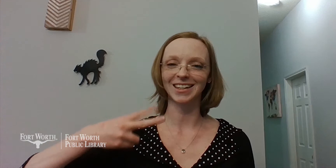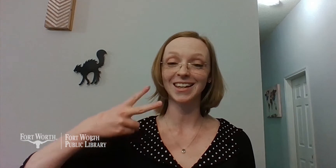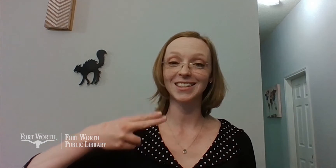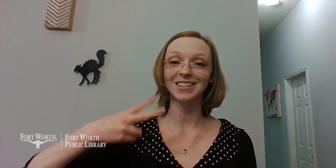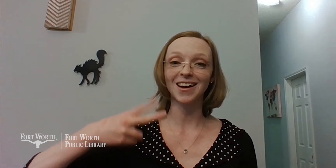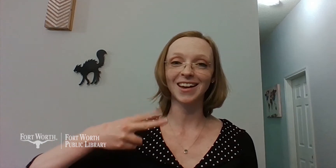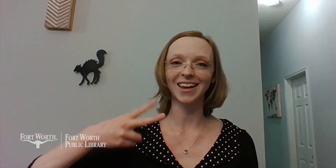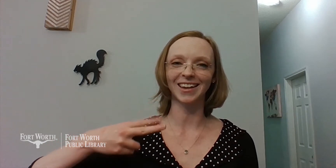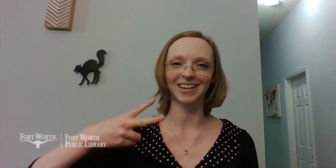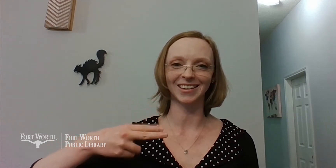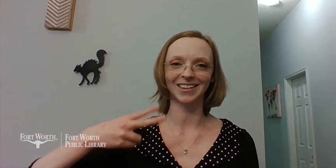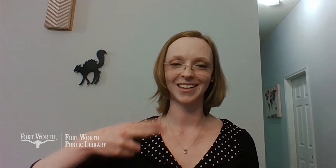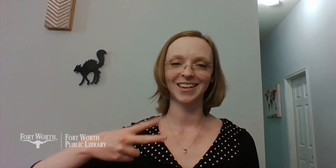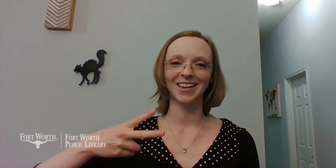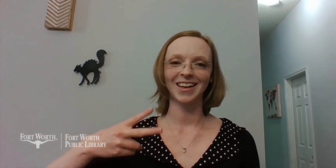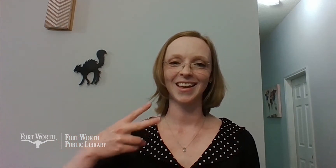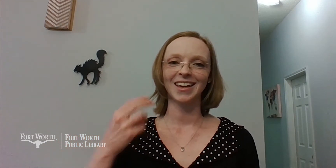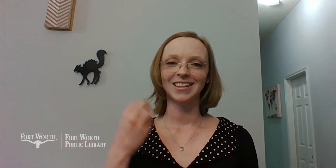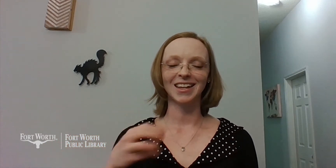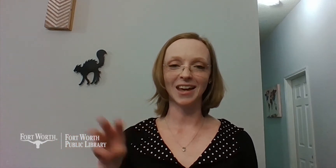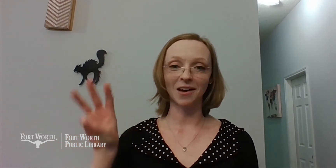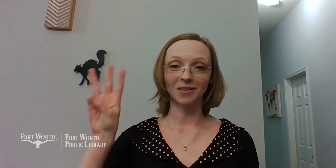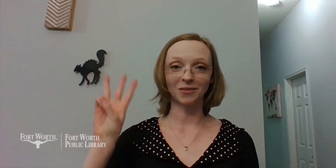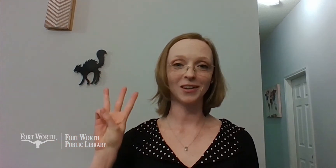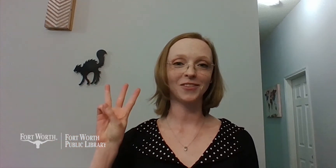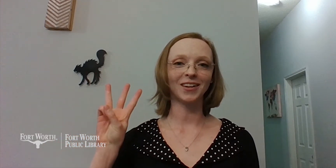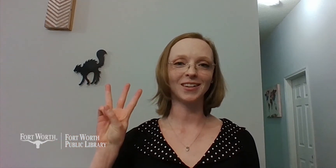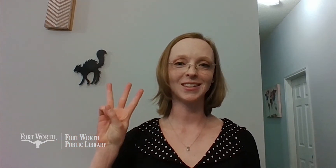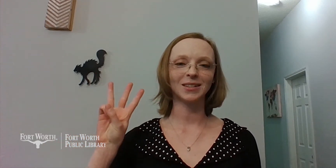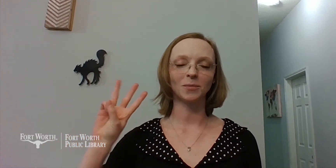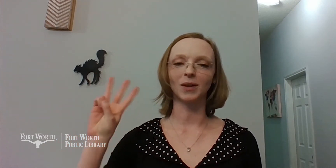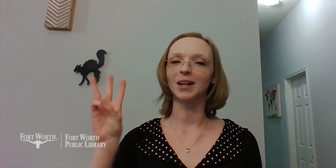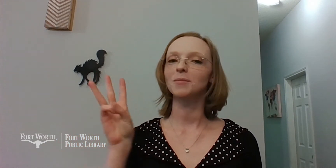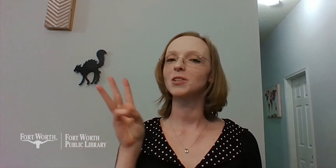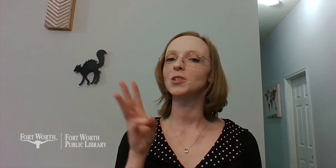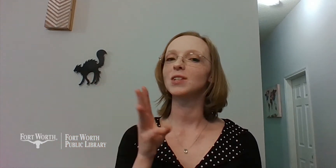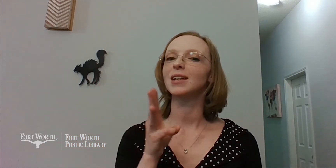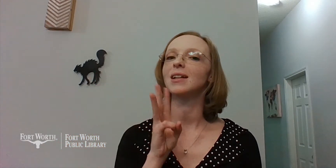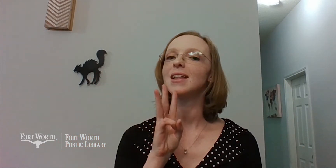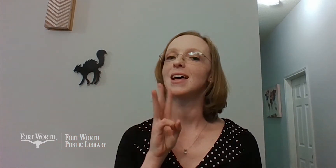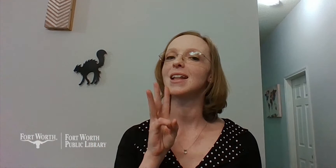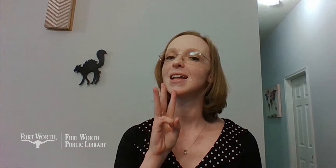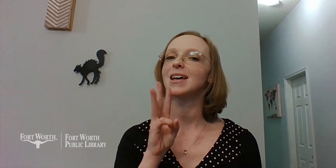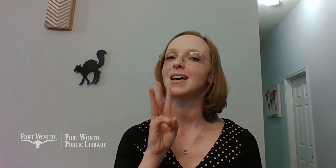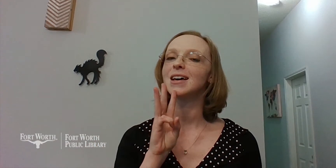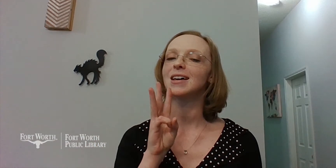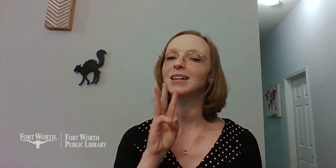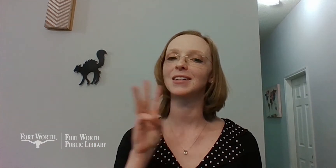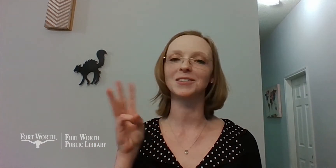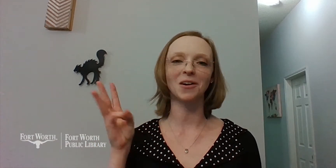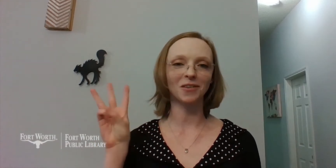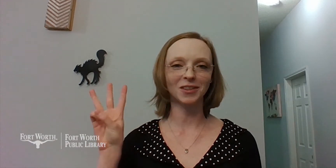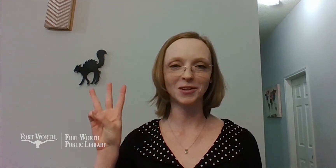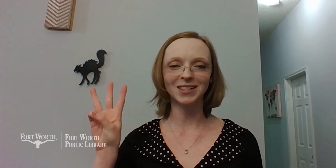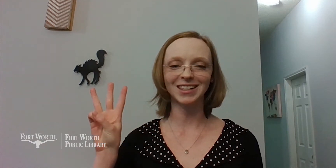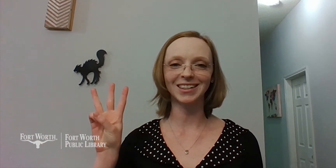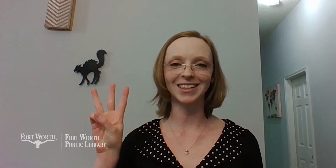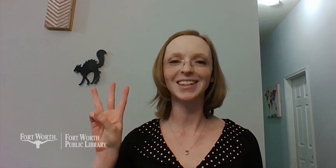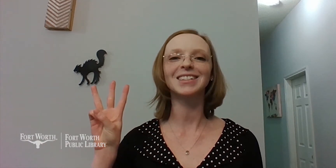is talking. Take out three fingers, bring it up to your chin, la la la, because our third skill is